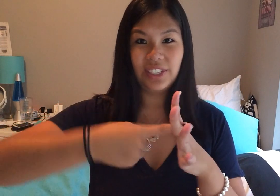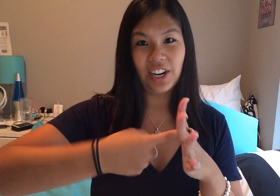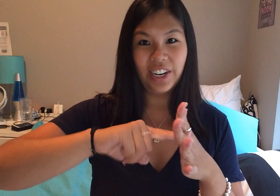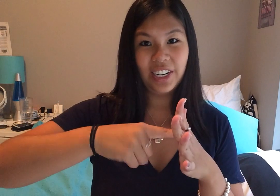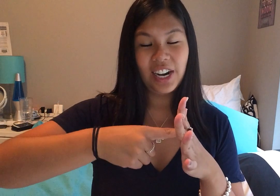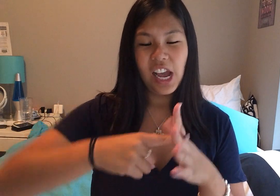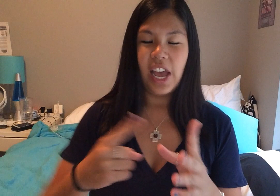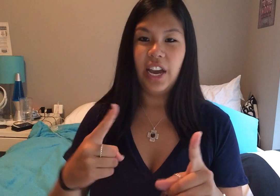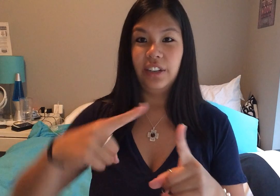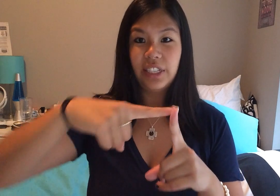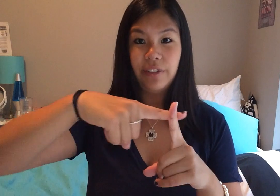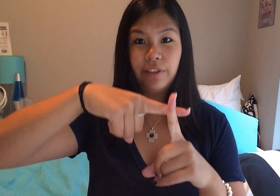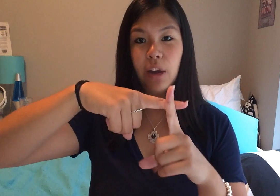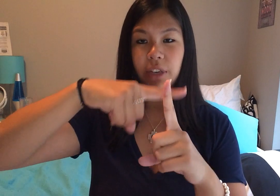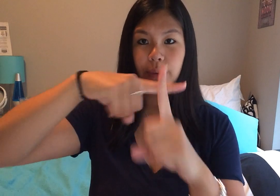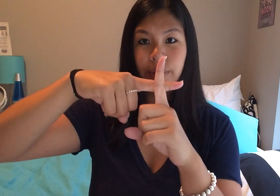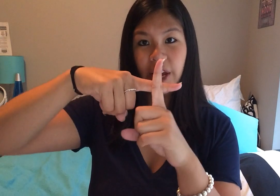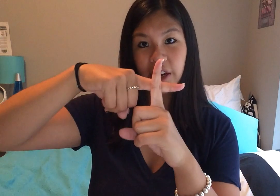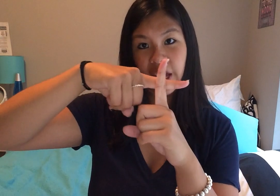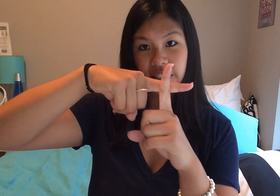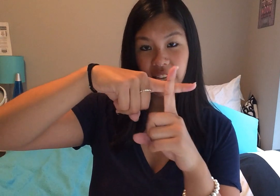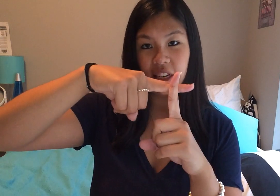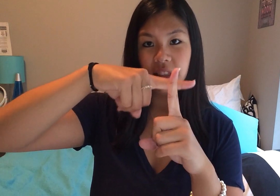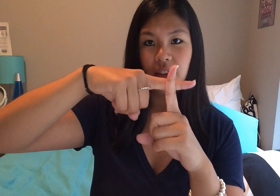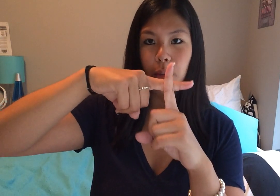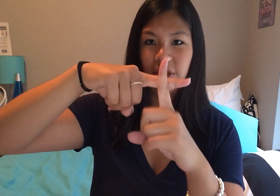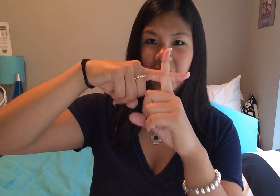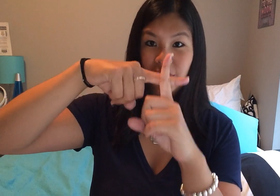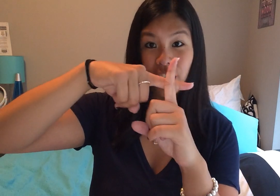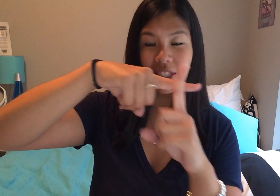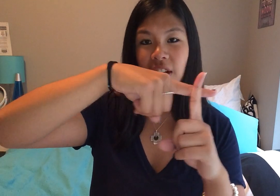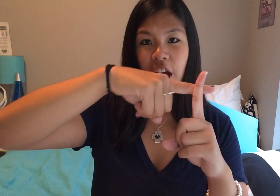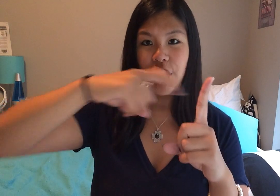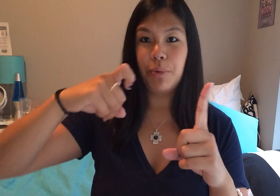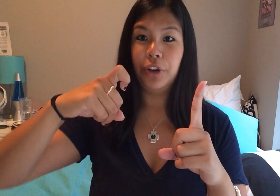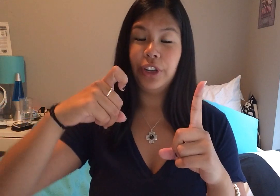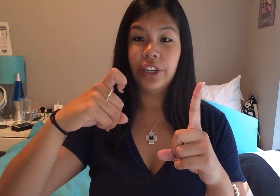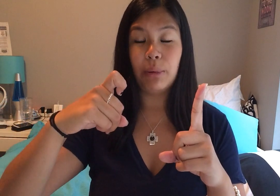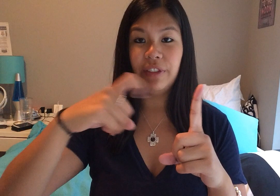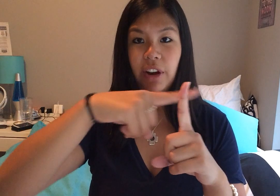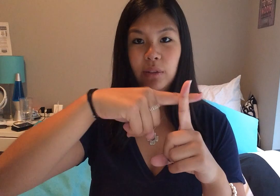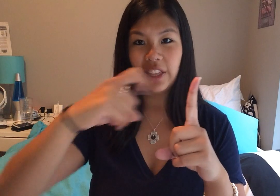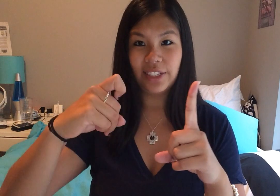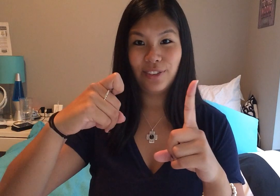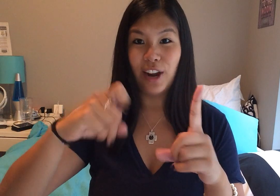start, and the sign for from is where you take hands like this, almost like a cross, and you pull your dominant finger out like this from